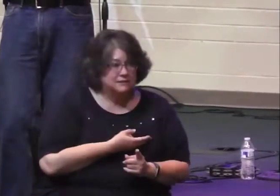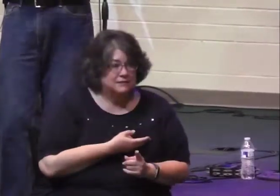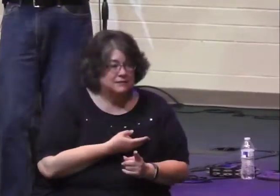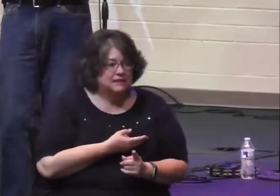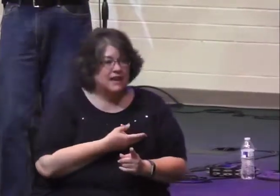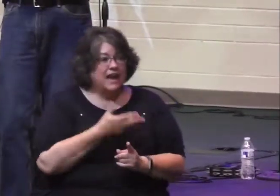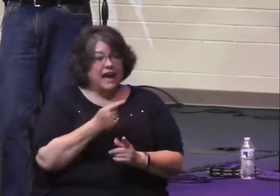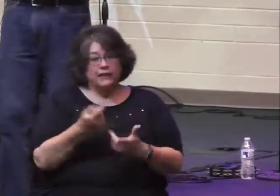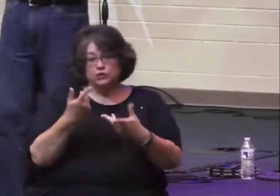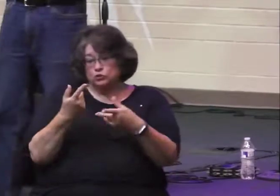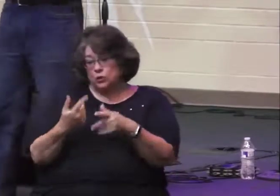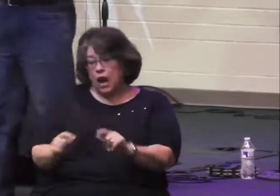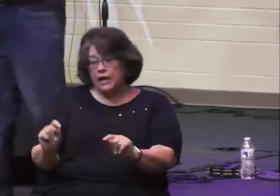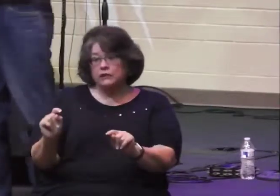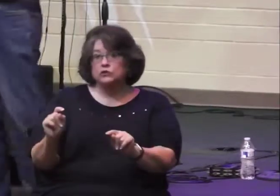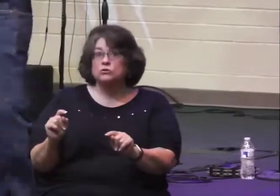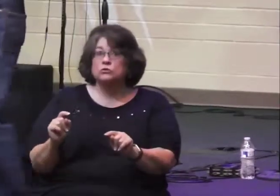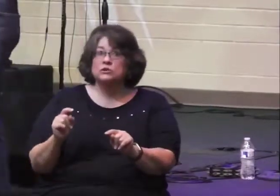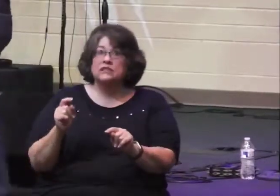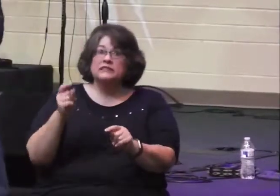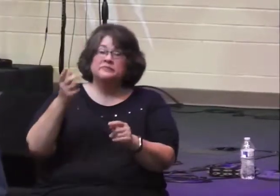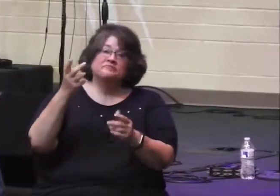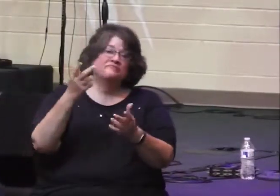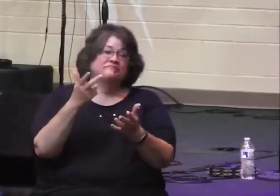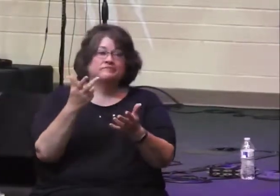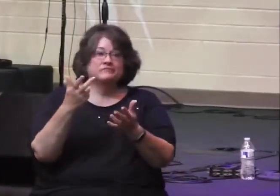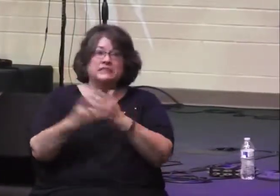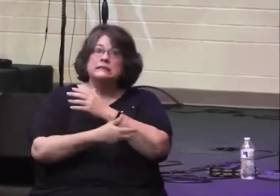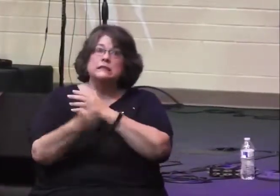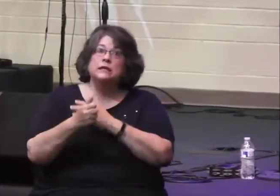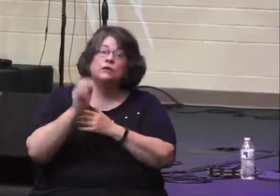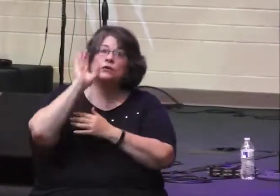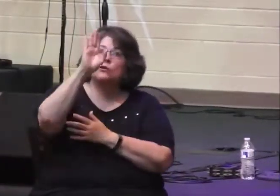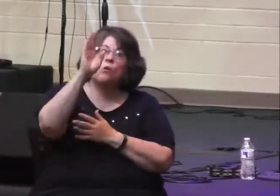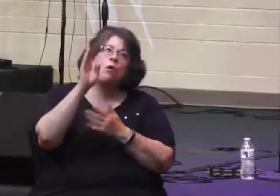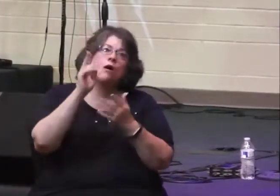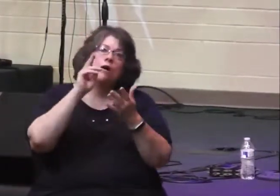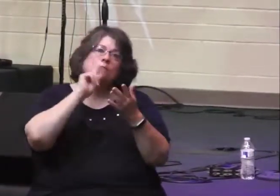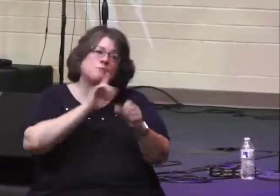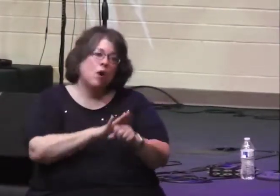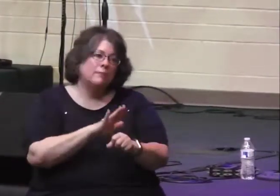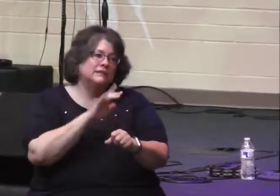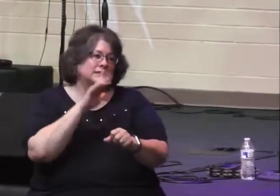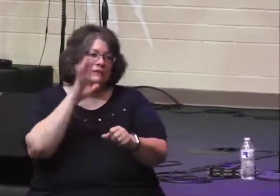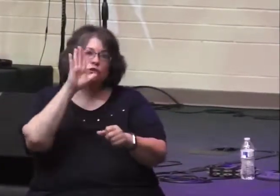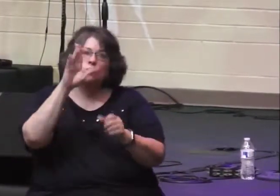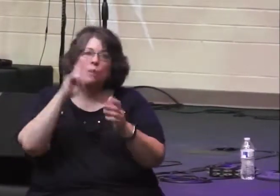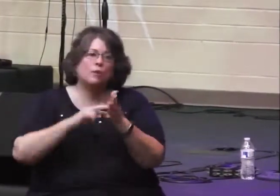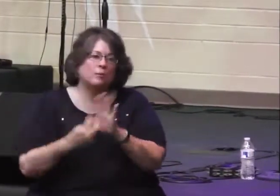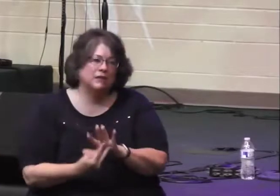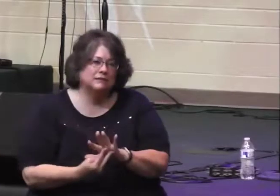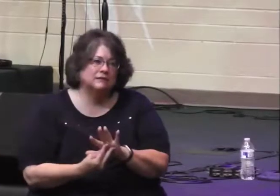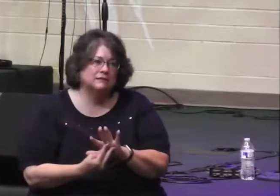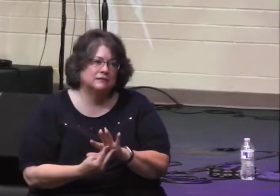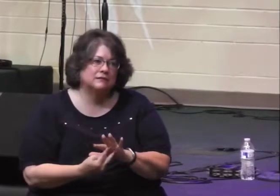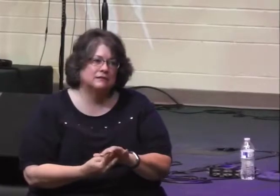and he's implying they are trying to undermine your promises and your purposes.